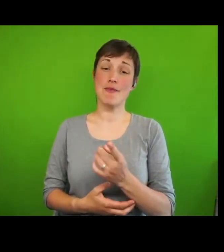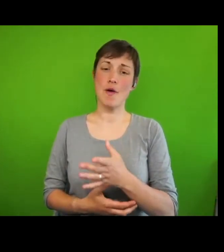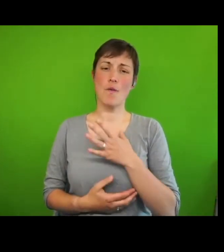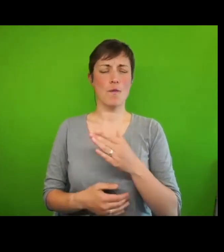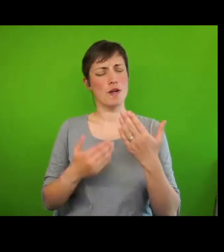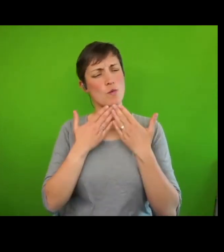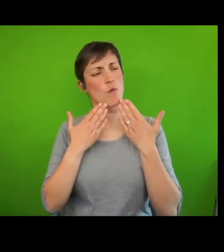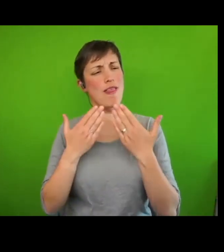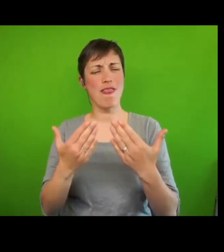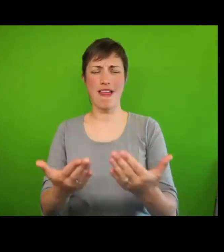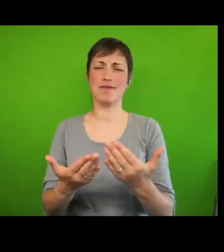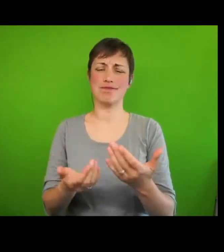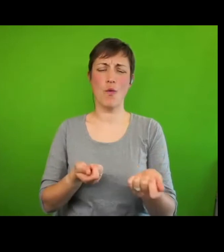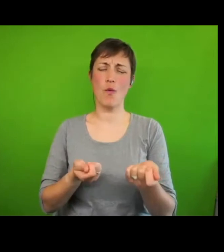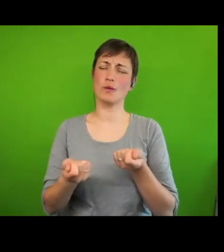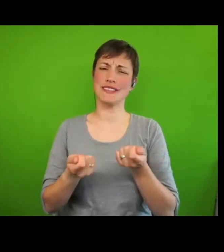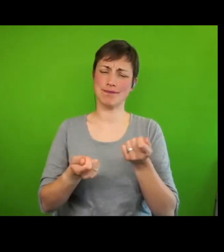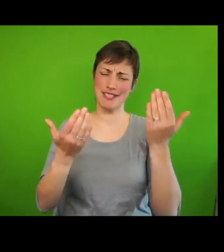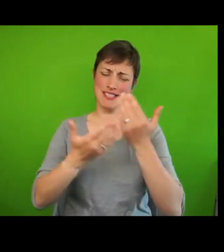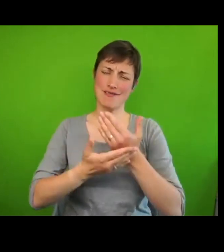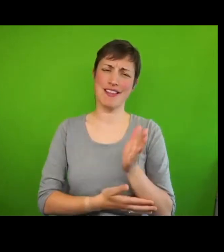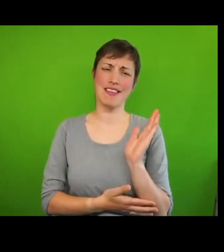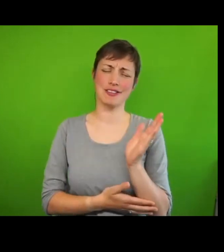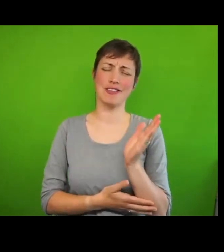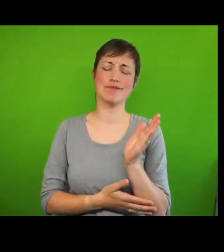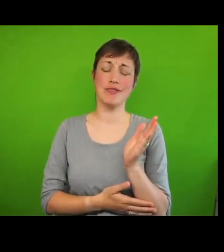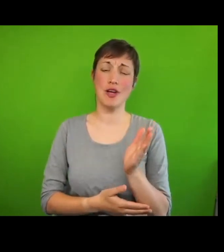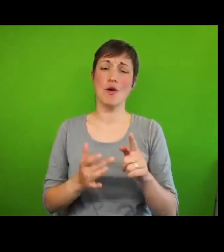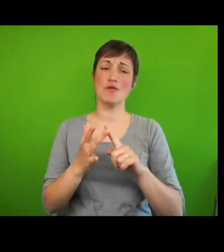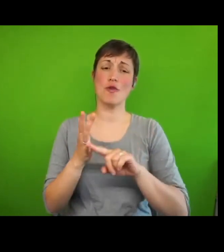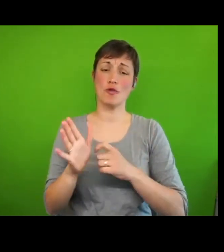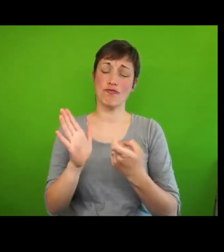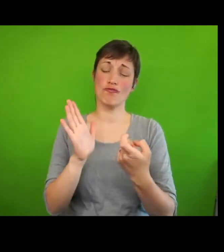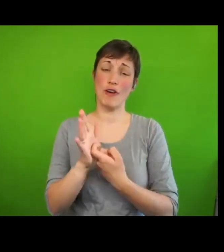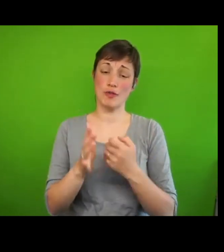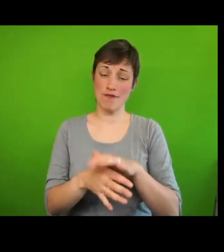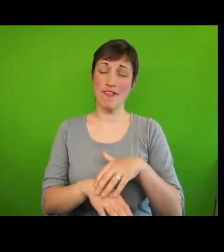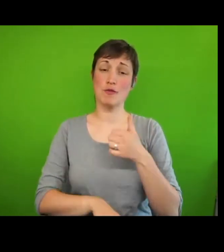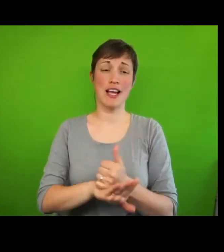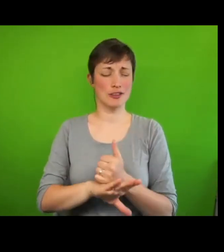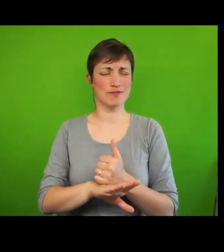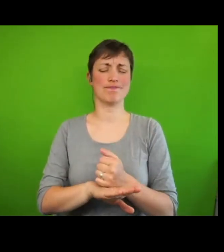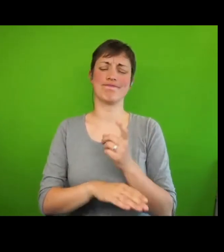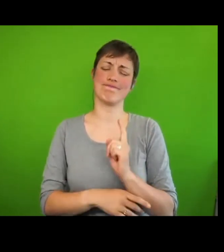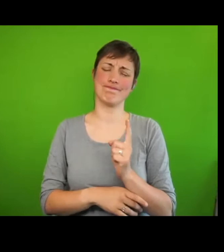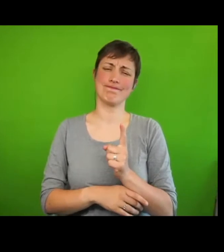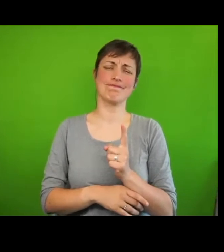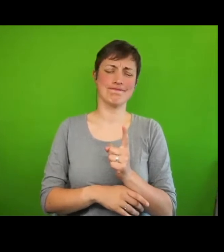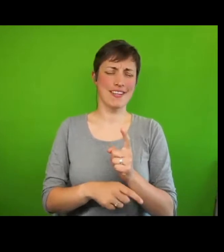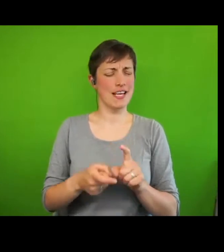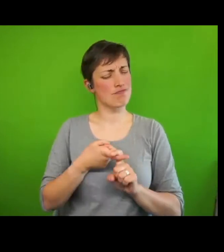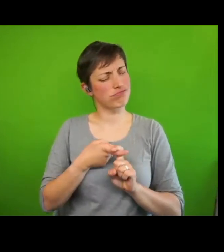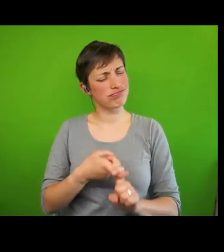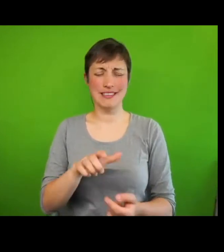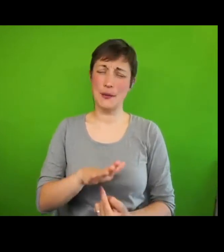of tonight's lecture. The Joseph Roundtree Foundation is an anchor institution in our city of